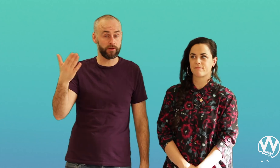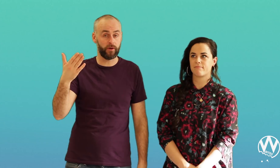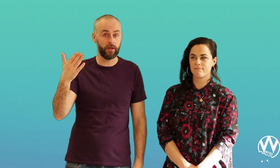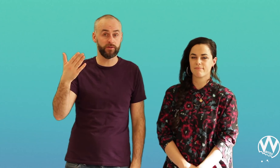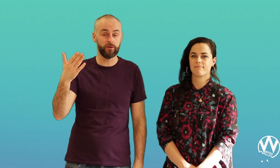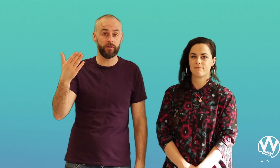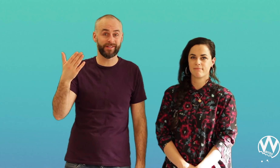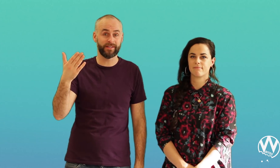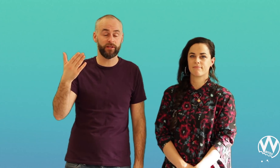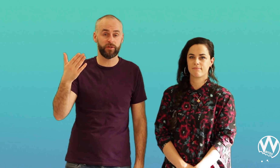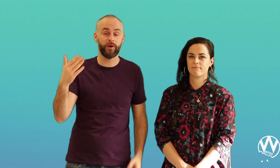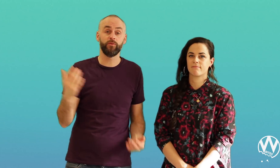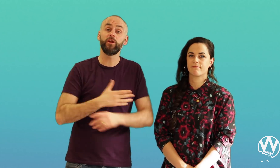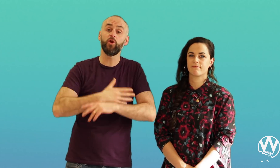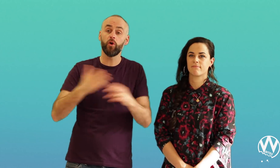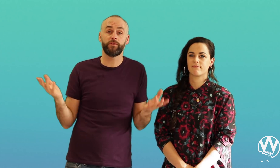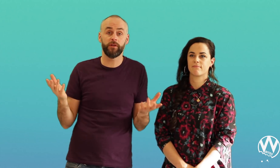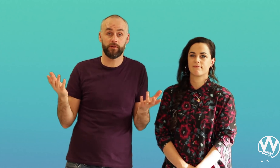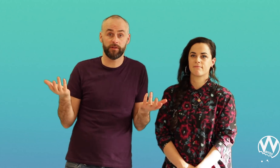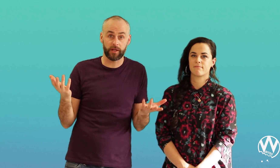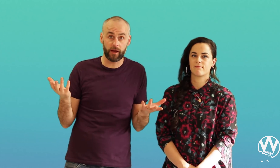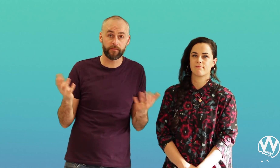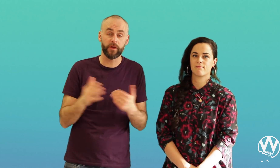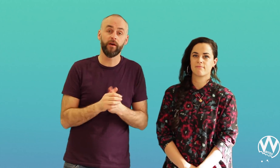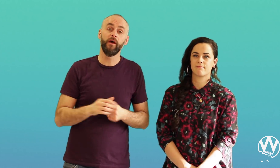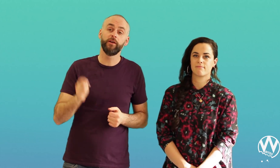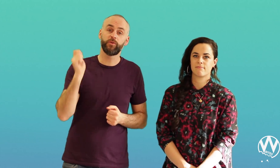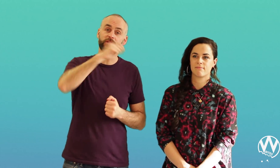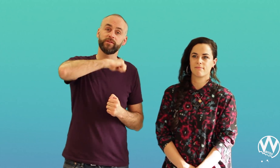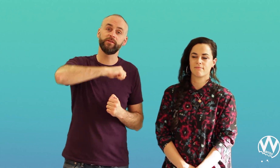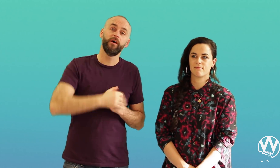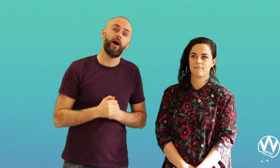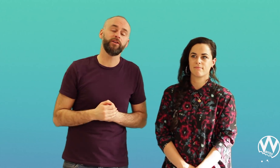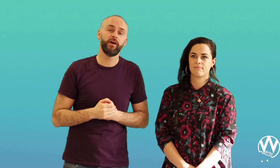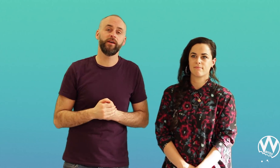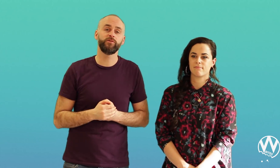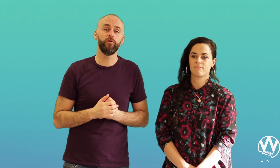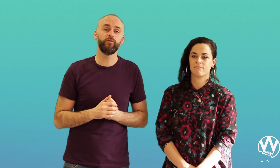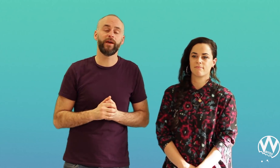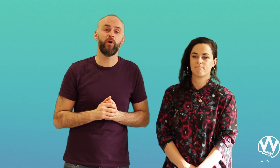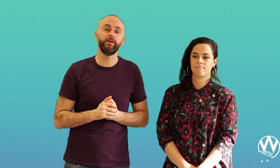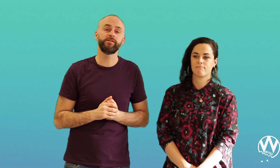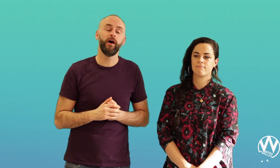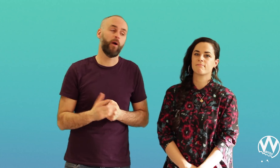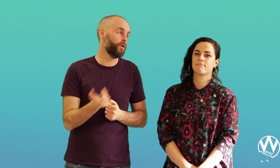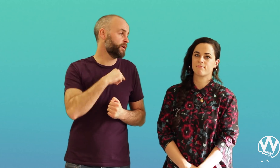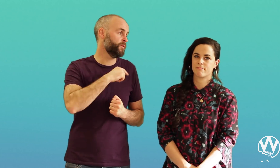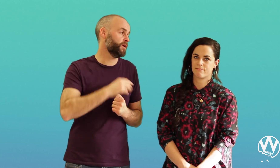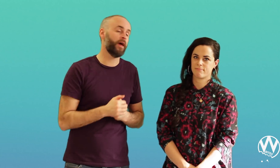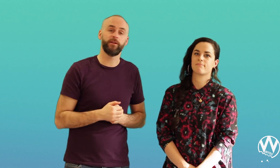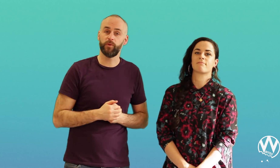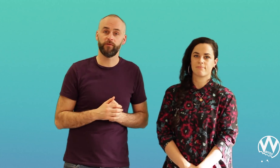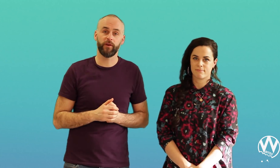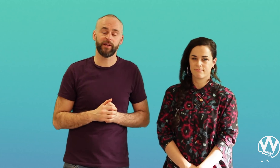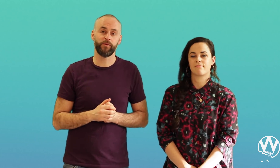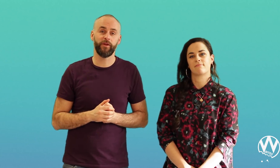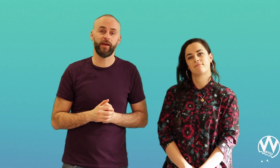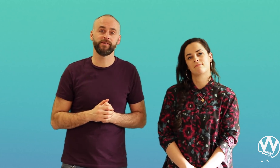about using audiences in an interesting way, we'd love to hear from you. Tweet us. Hashtag is Wolfgang Bites. And we're going to be on Twitter for the next couple of days.